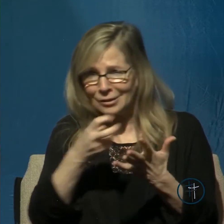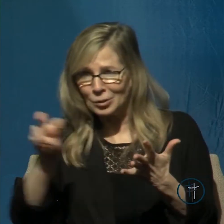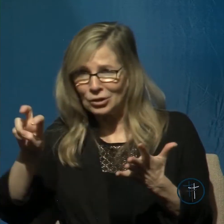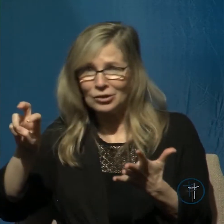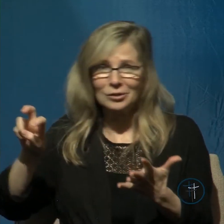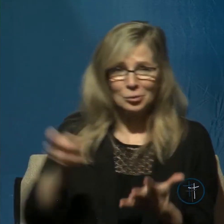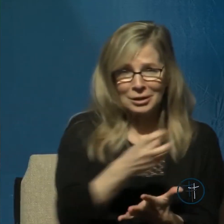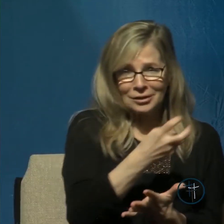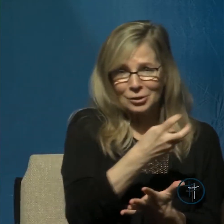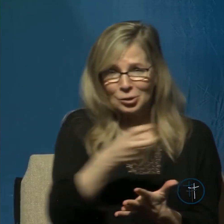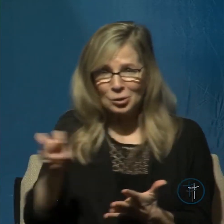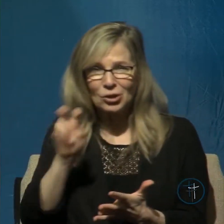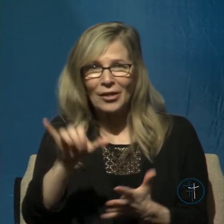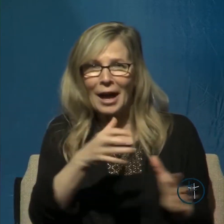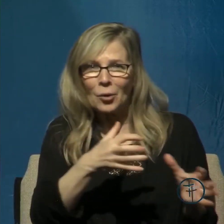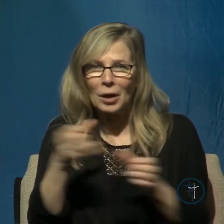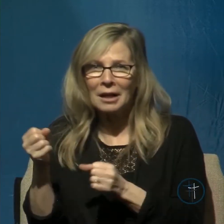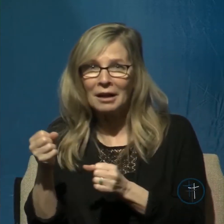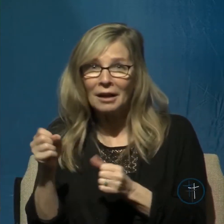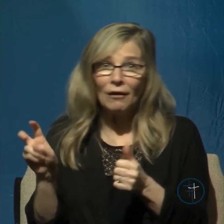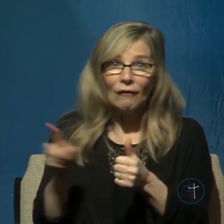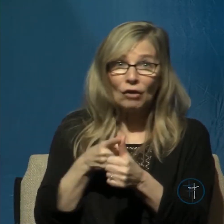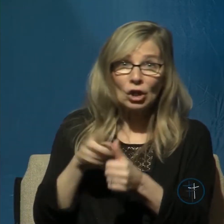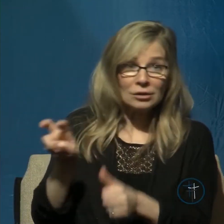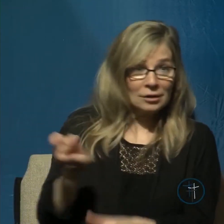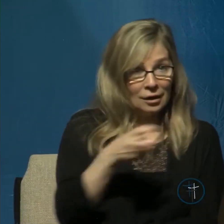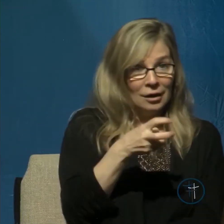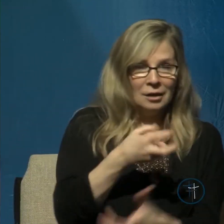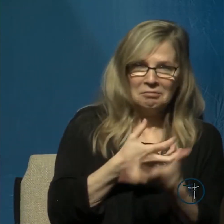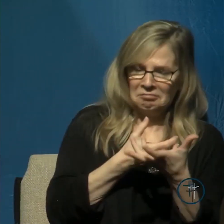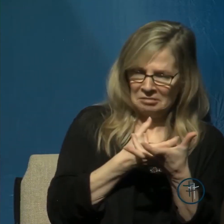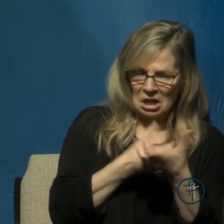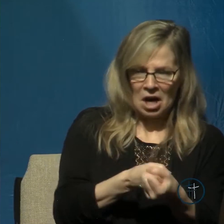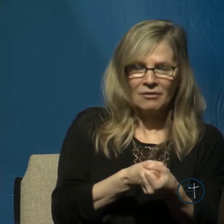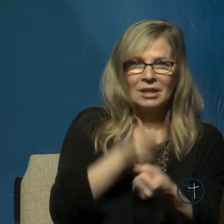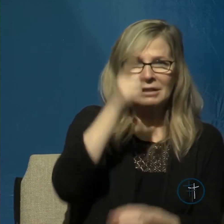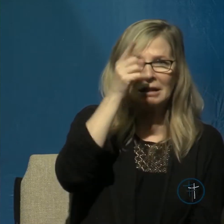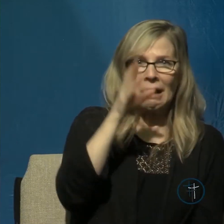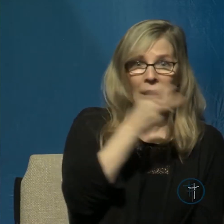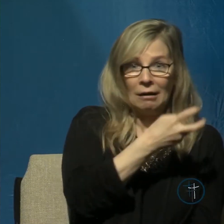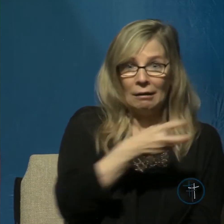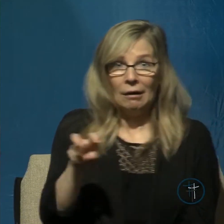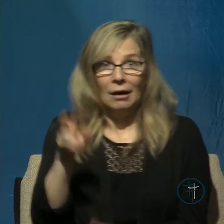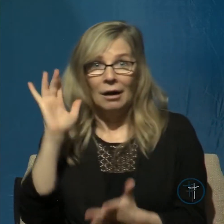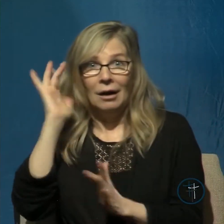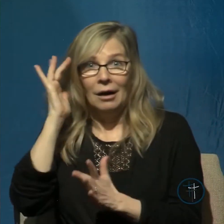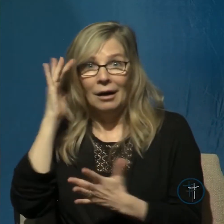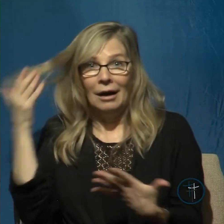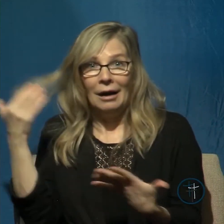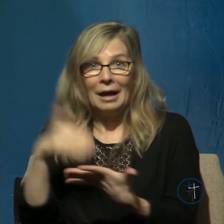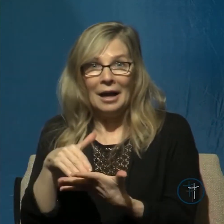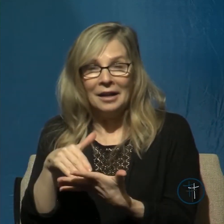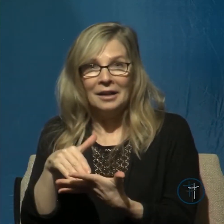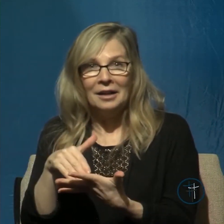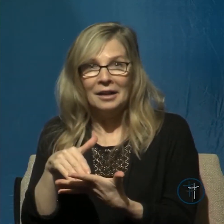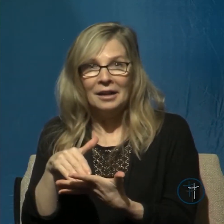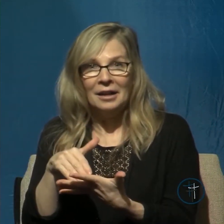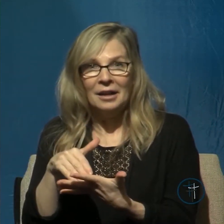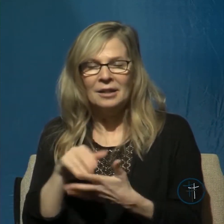faith and confidence in God to such fearfulness. Therefore, their conclusion, those who hold to